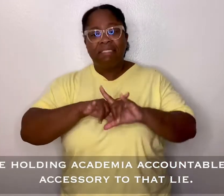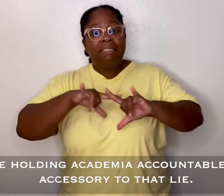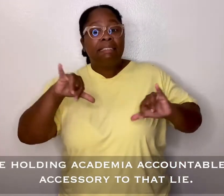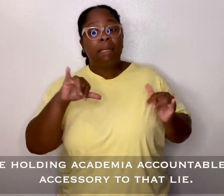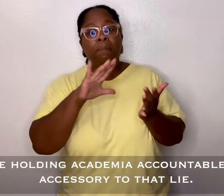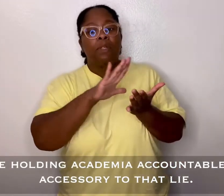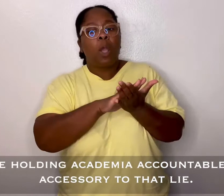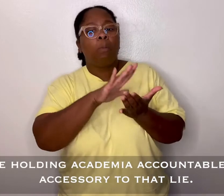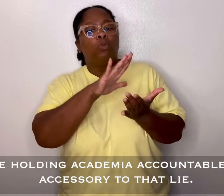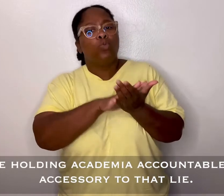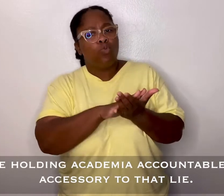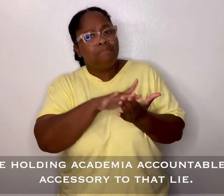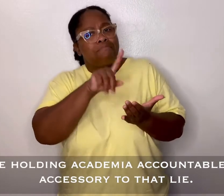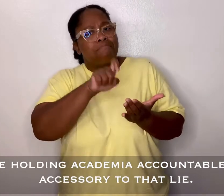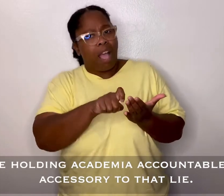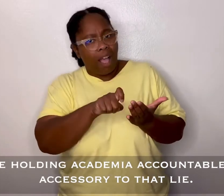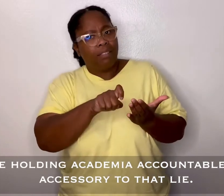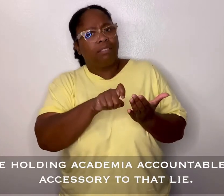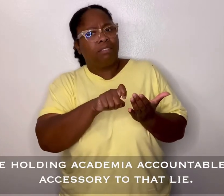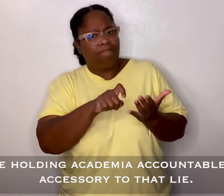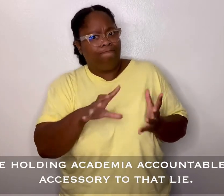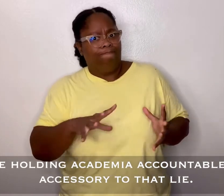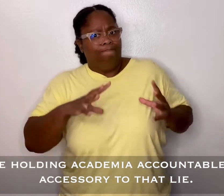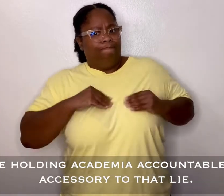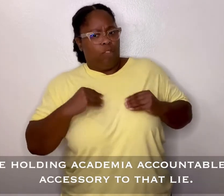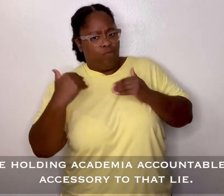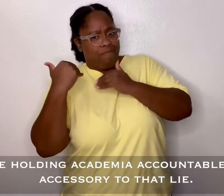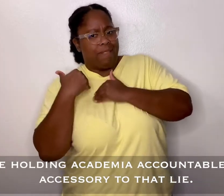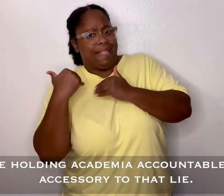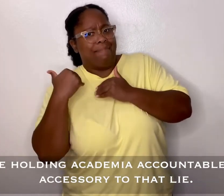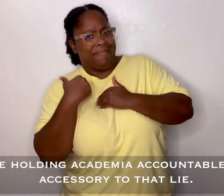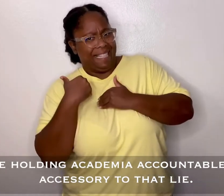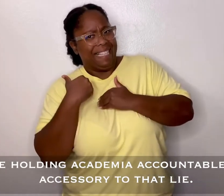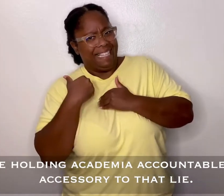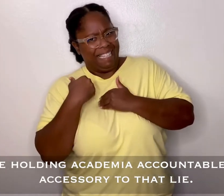while holding academia accountable as an accessory to that lie.